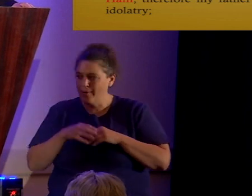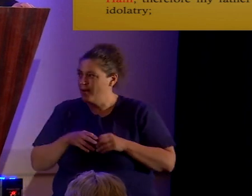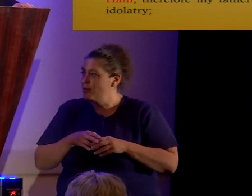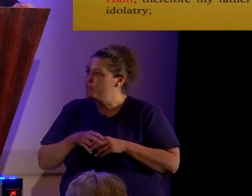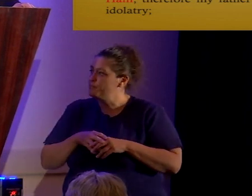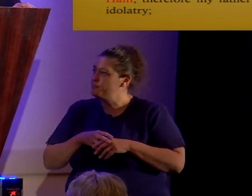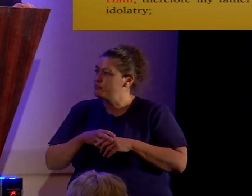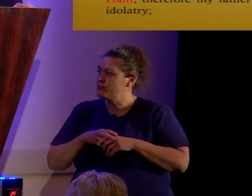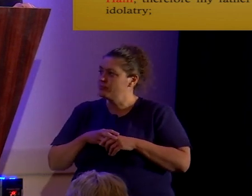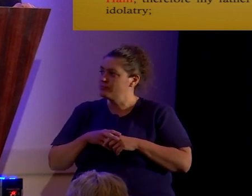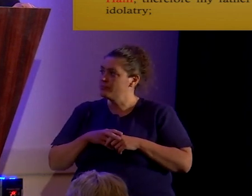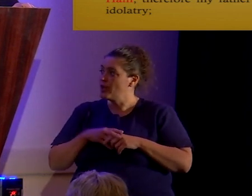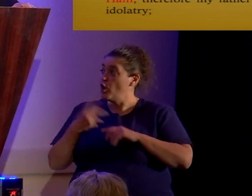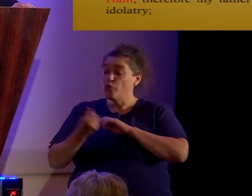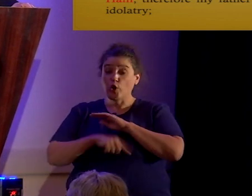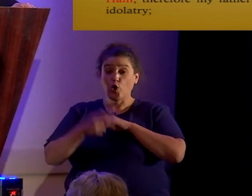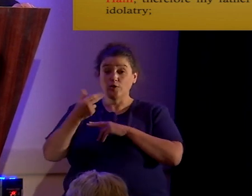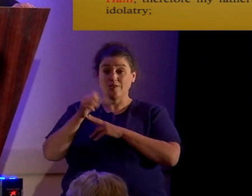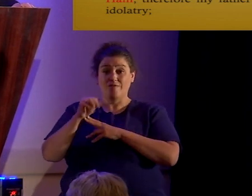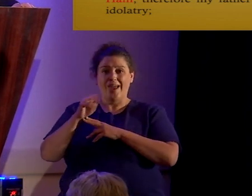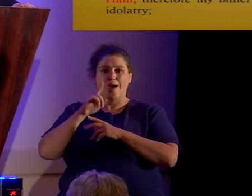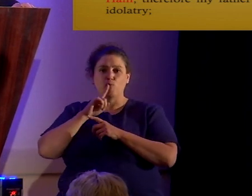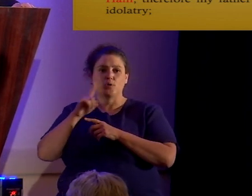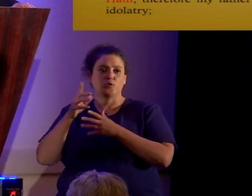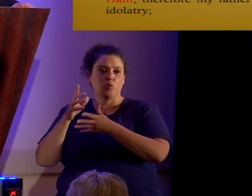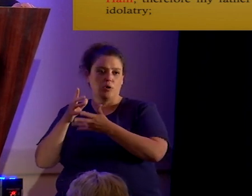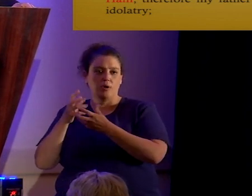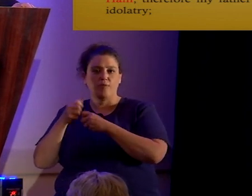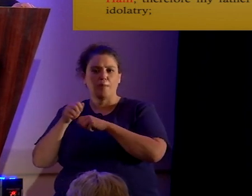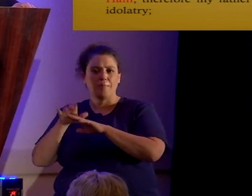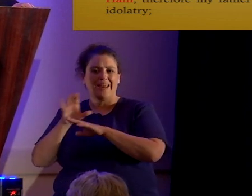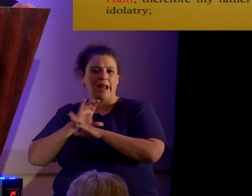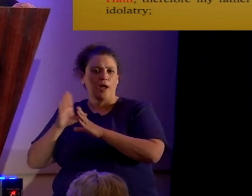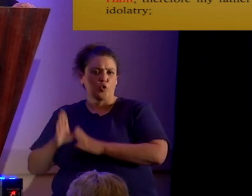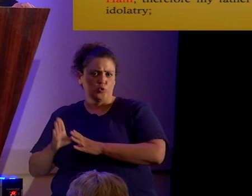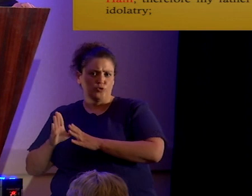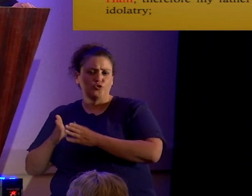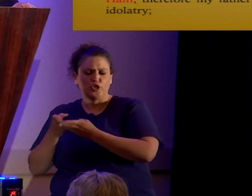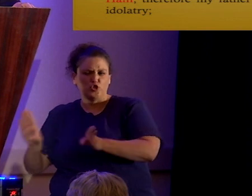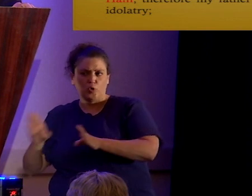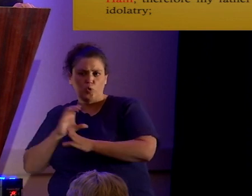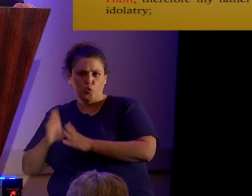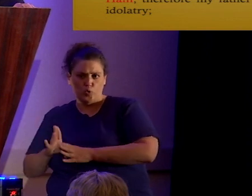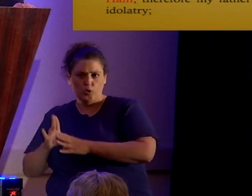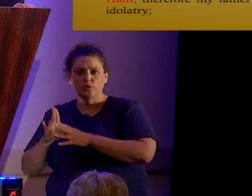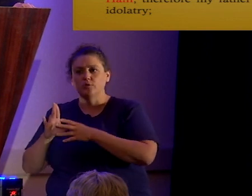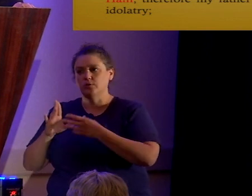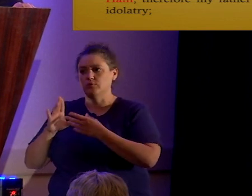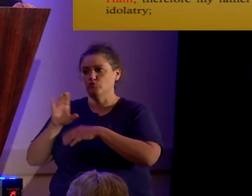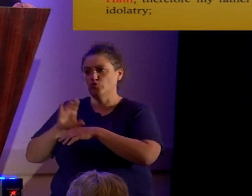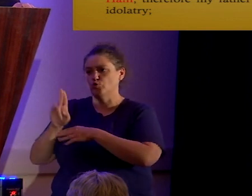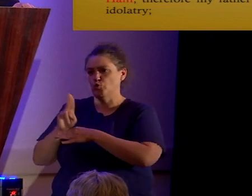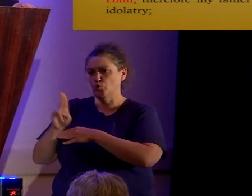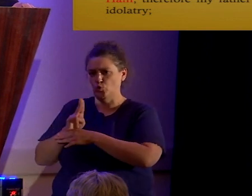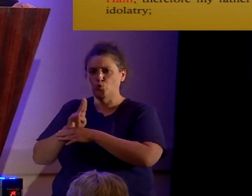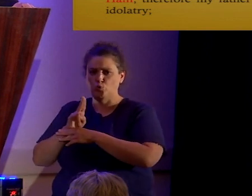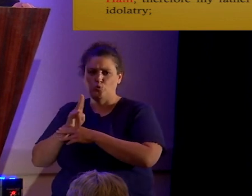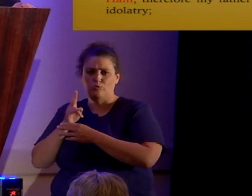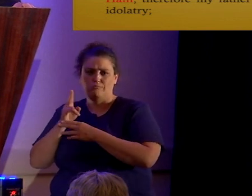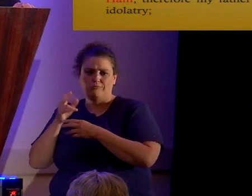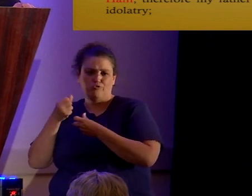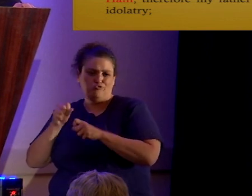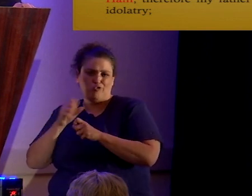The curse of Ham, by the way, was the argument used by the mainline Christian churches to justify slavery and why black people